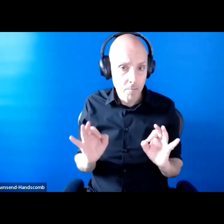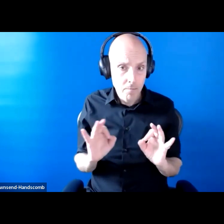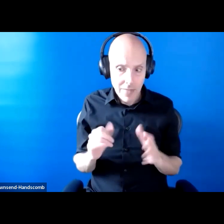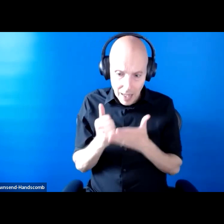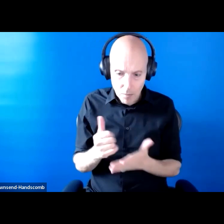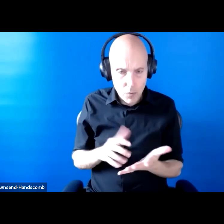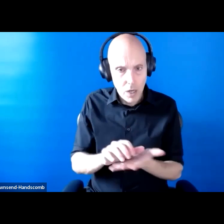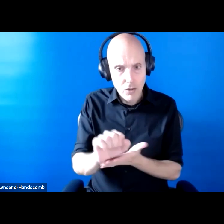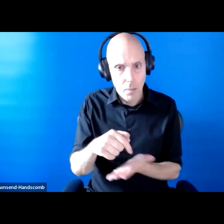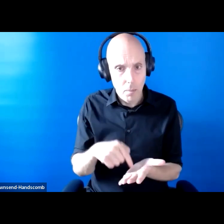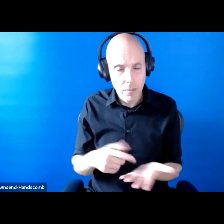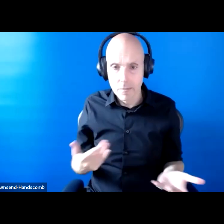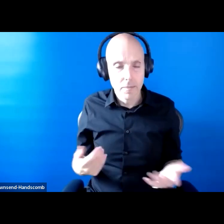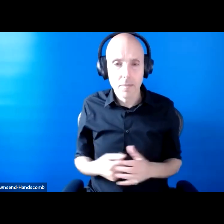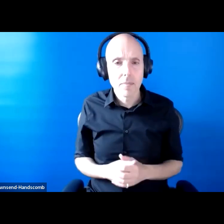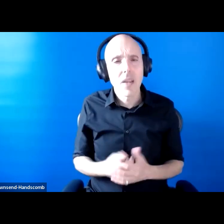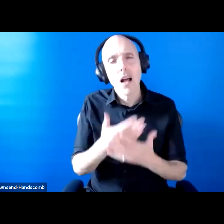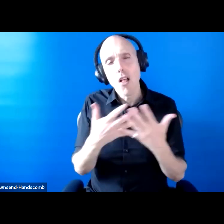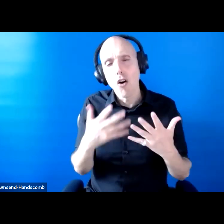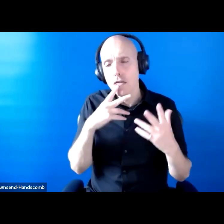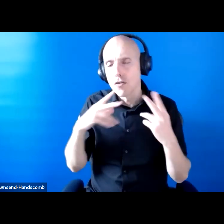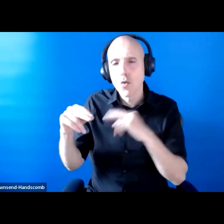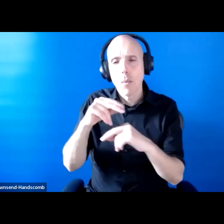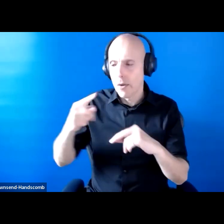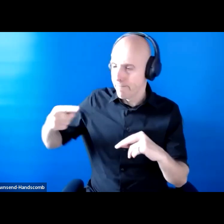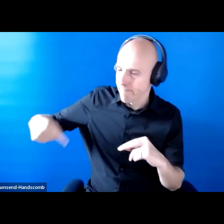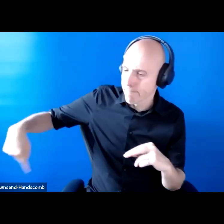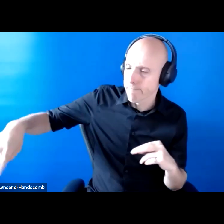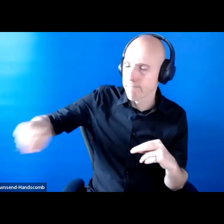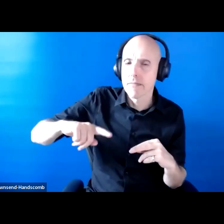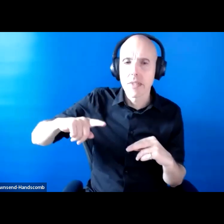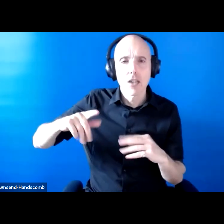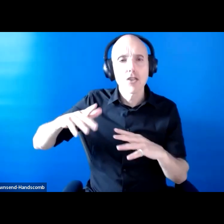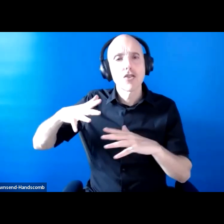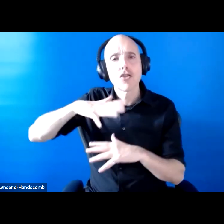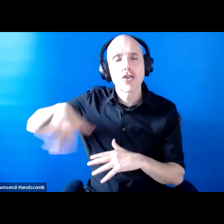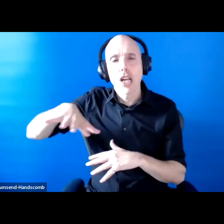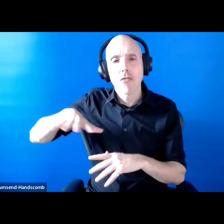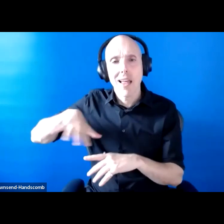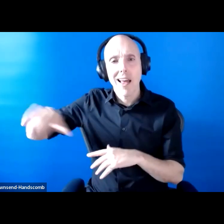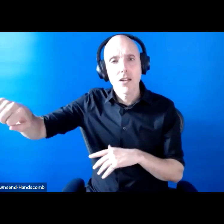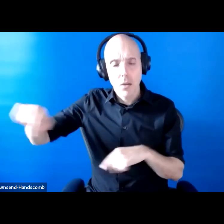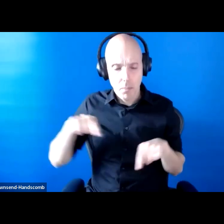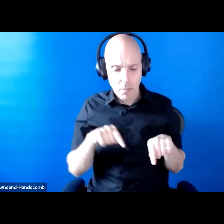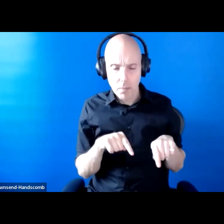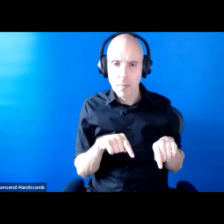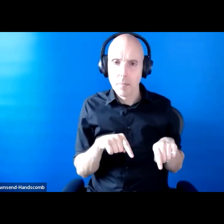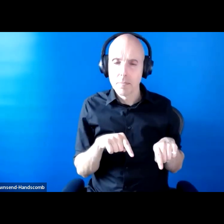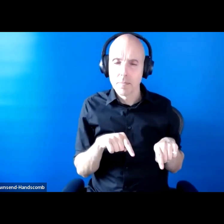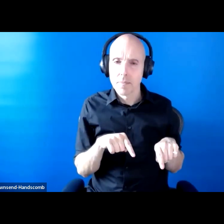A lot's been talked about general catch up provisions, but very little has been said on the additional provisions